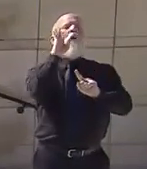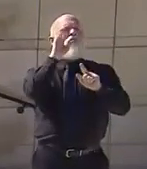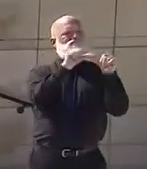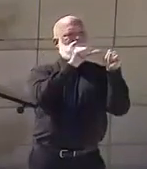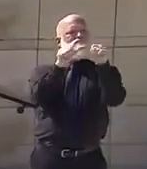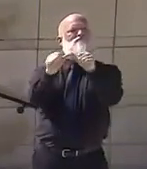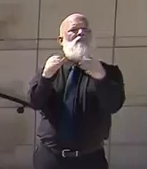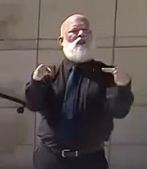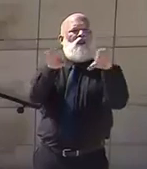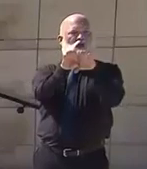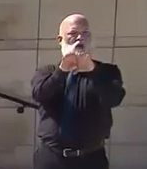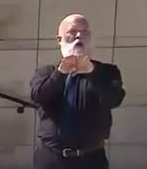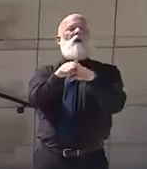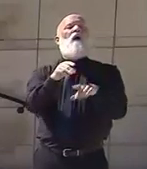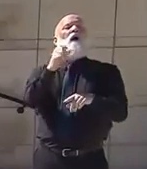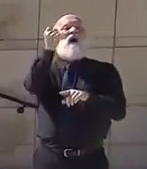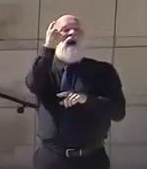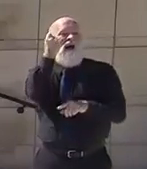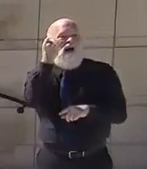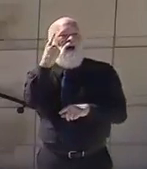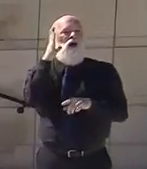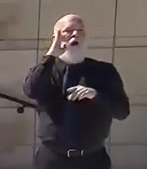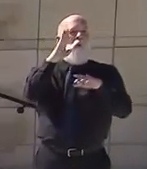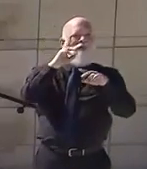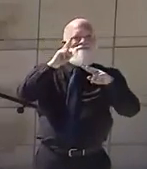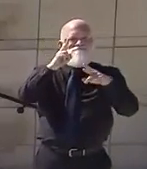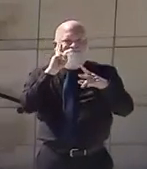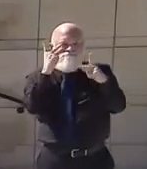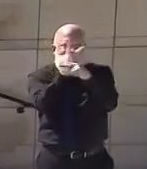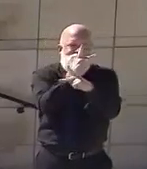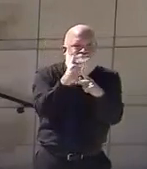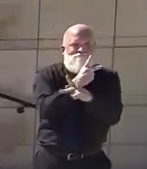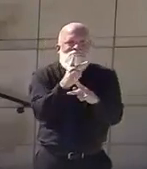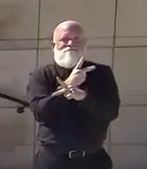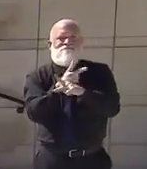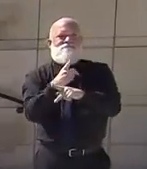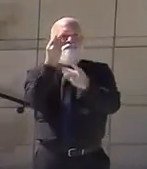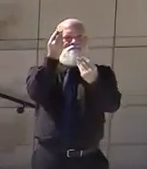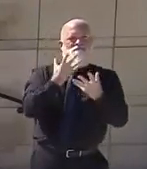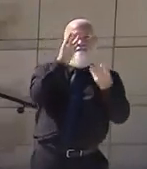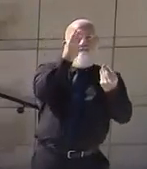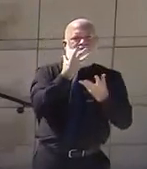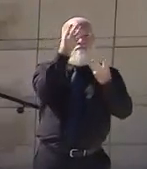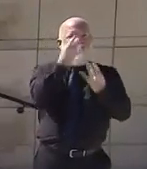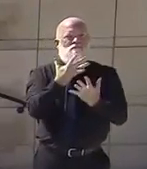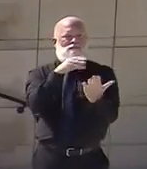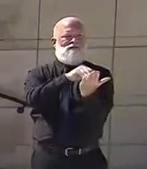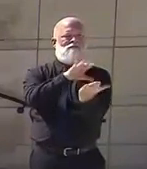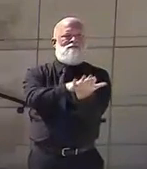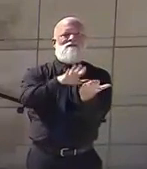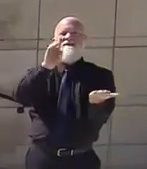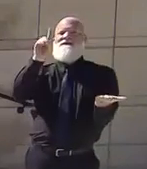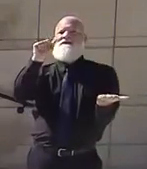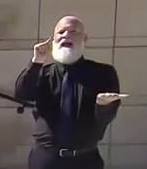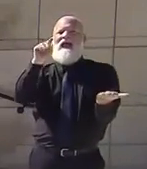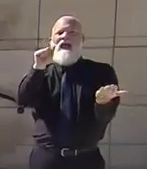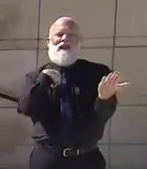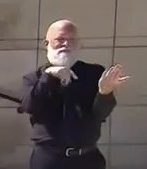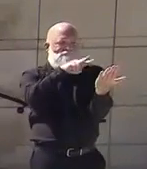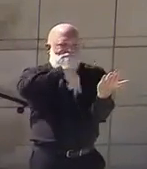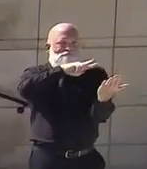be evaluating the data and conferring with public health officials to determine the best course of action for those